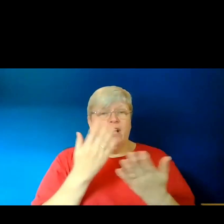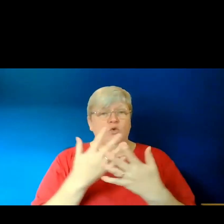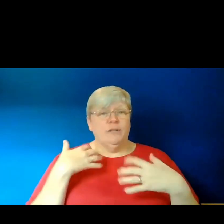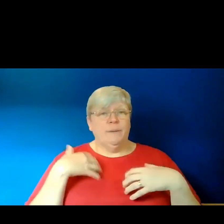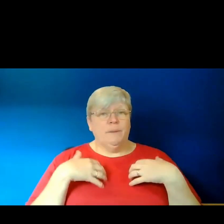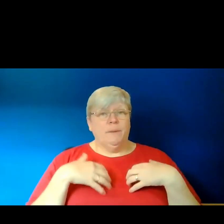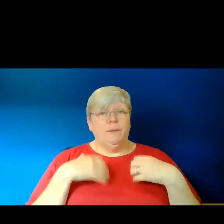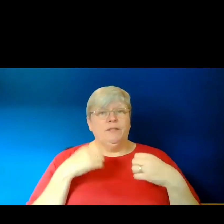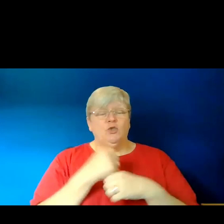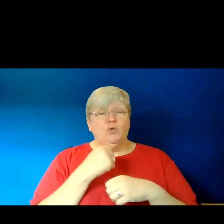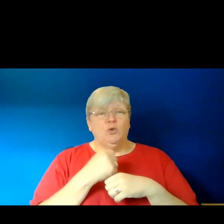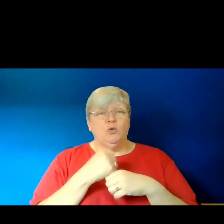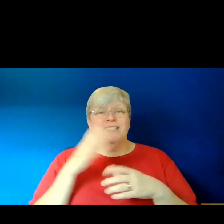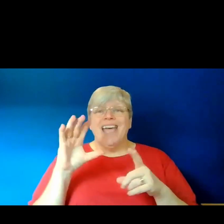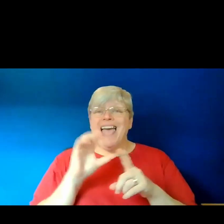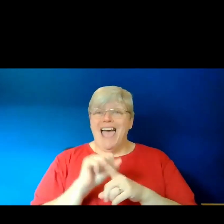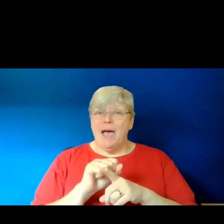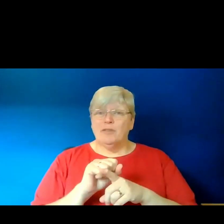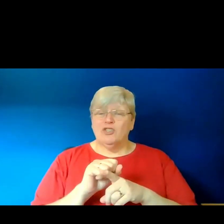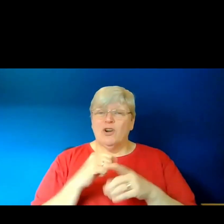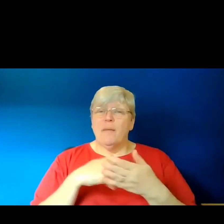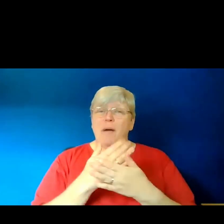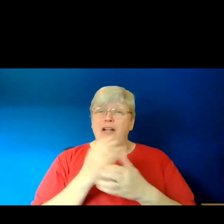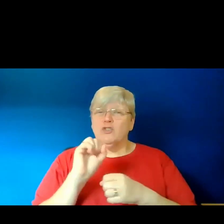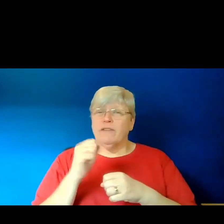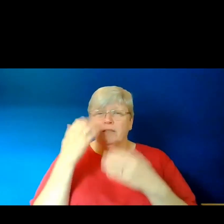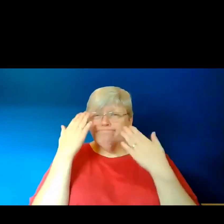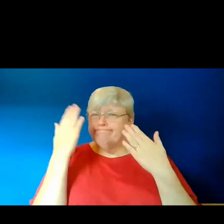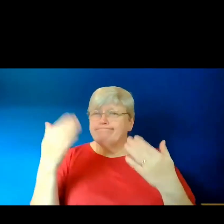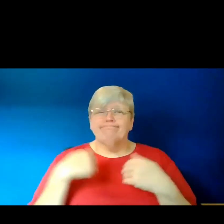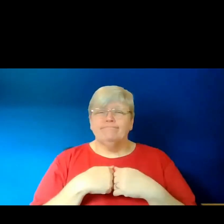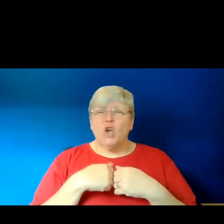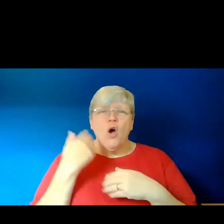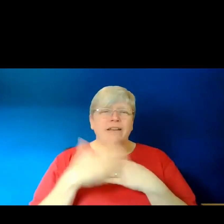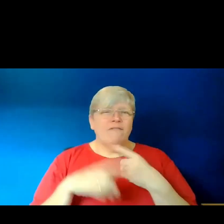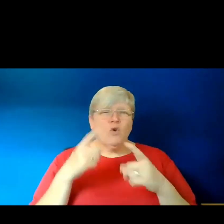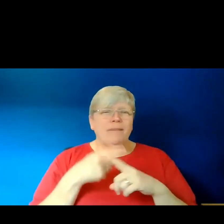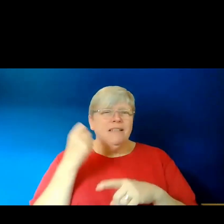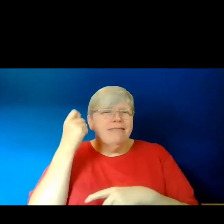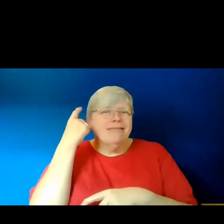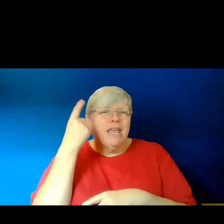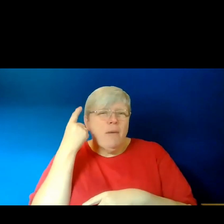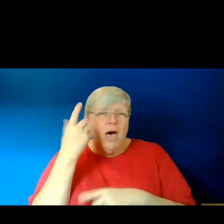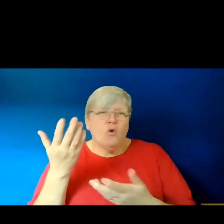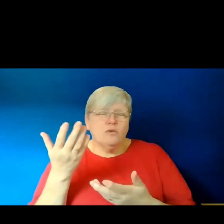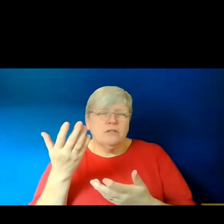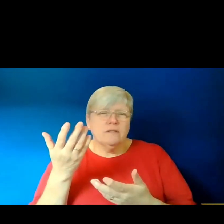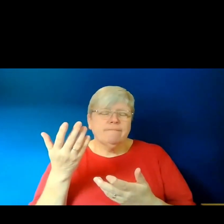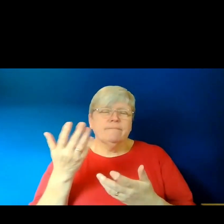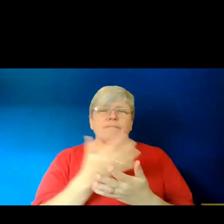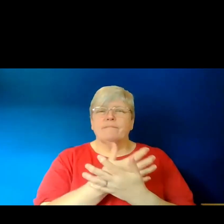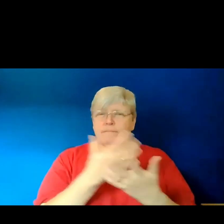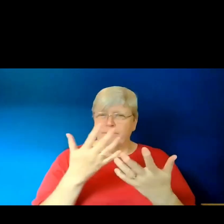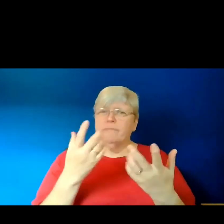to capture the facets of her that are unknown or that people don't immediately think about. So a lot of